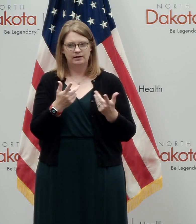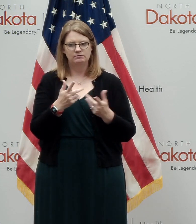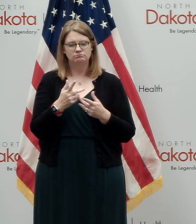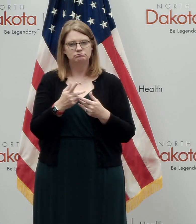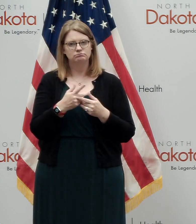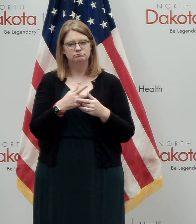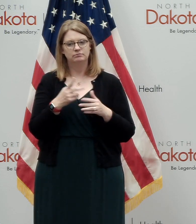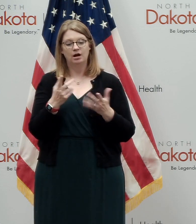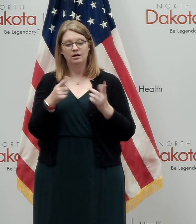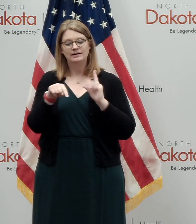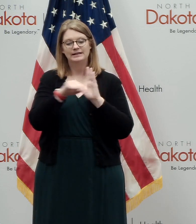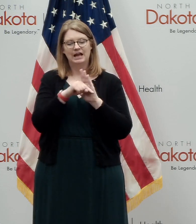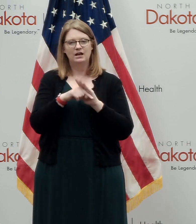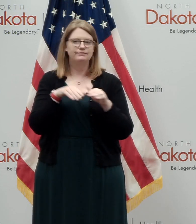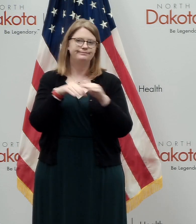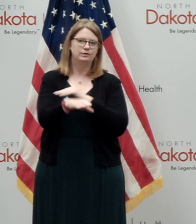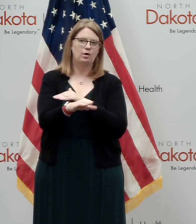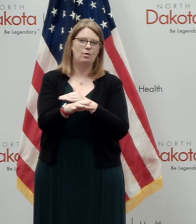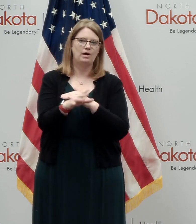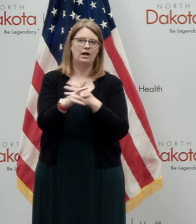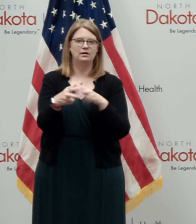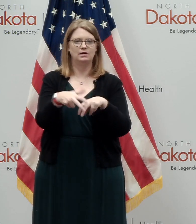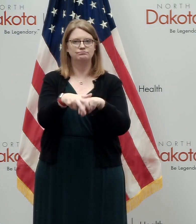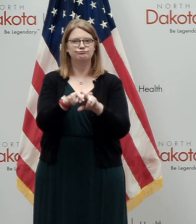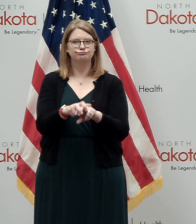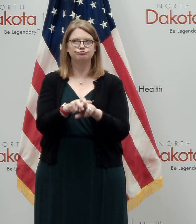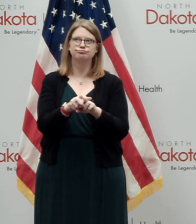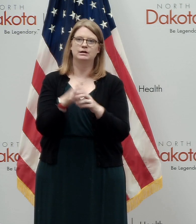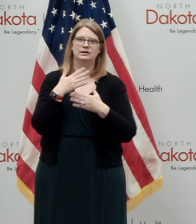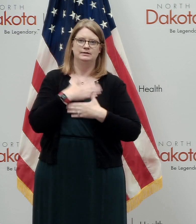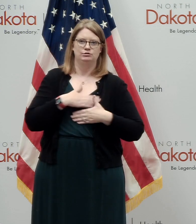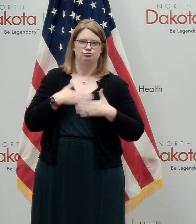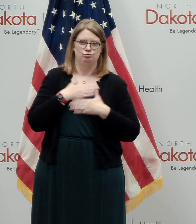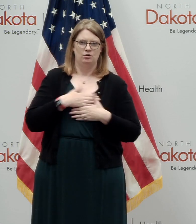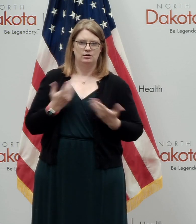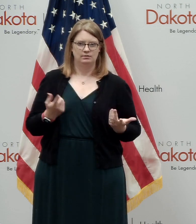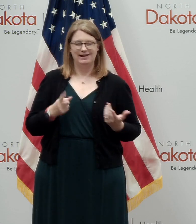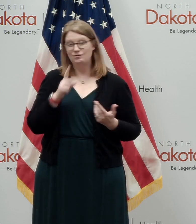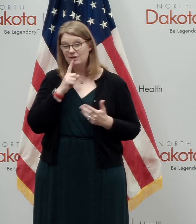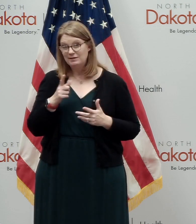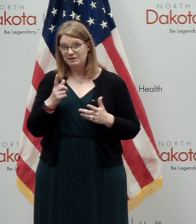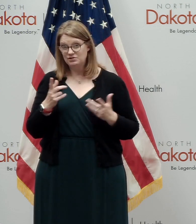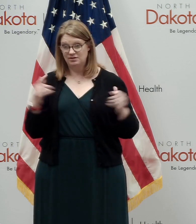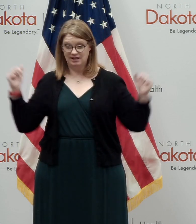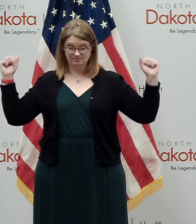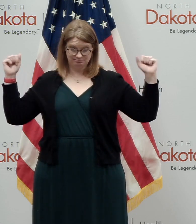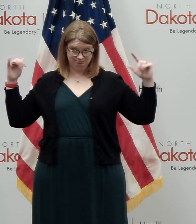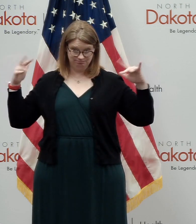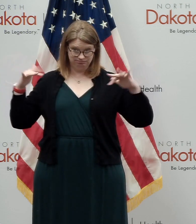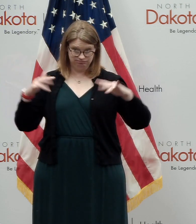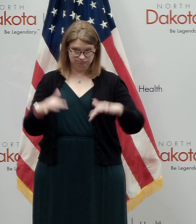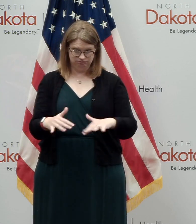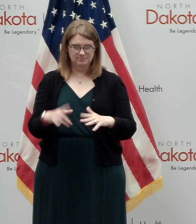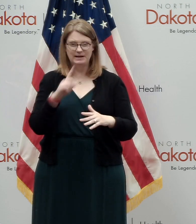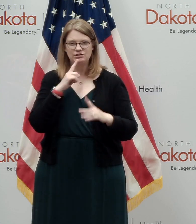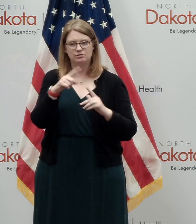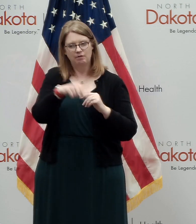start to really be effective as a way to, to, uh, ensure that everybody in a large gathering were all negative at that point in time.